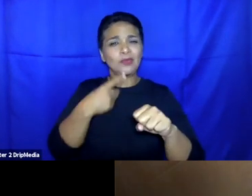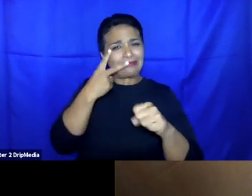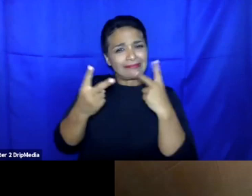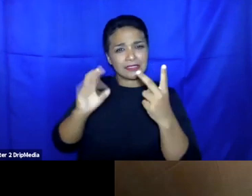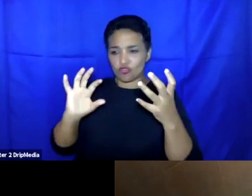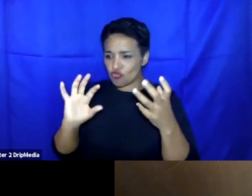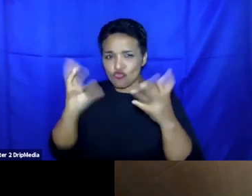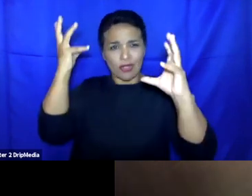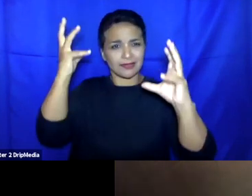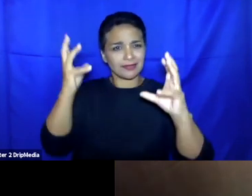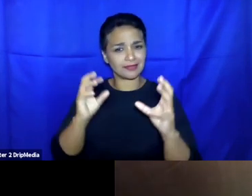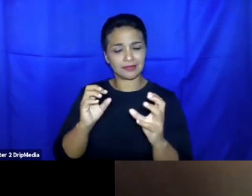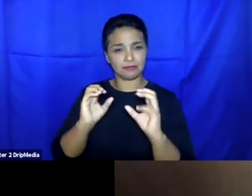a crisis is framed in the EU.